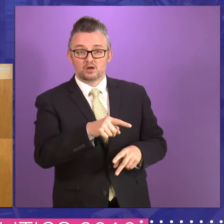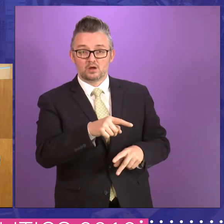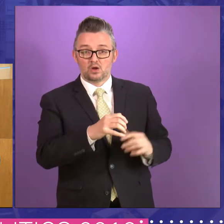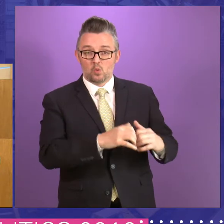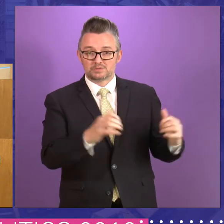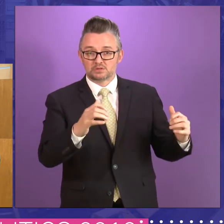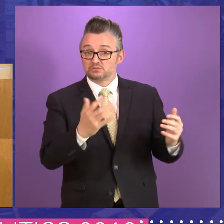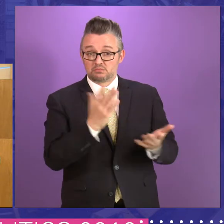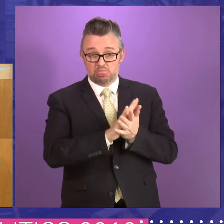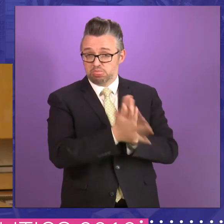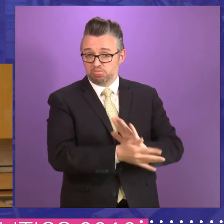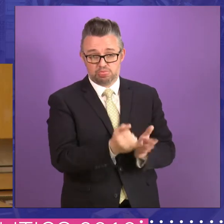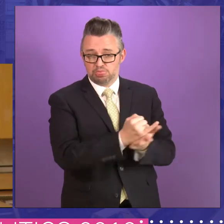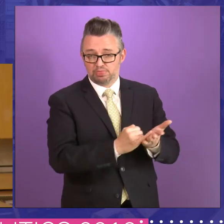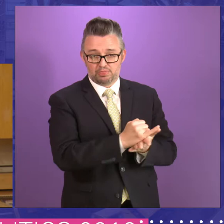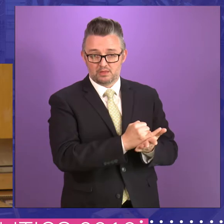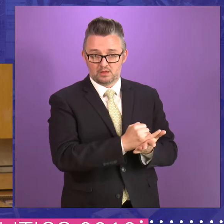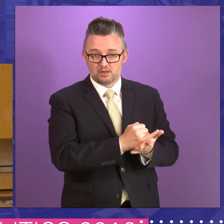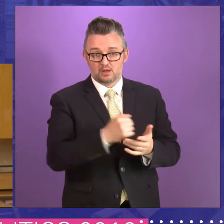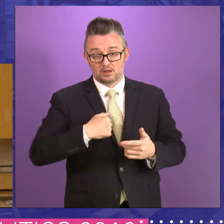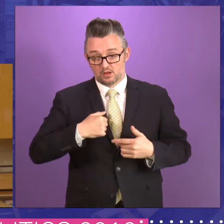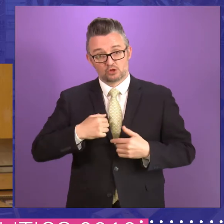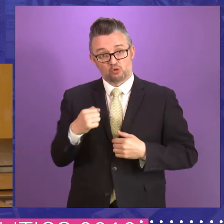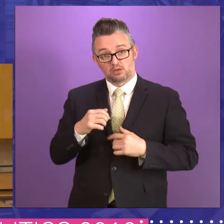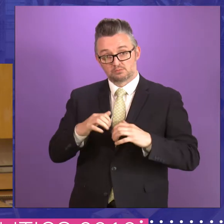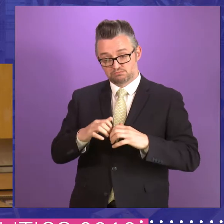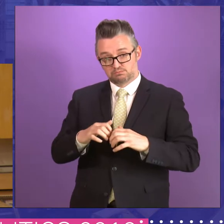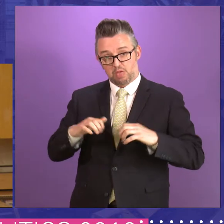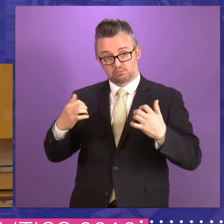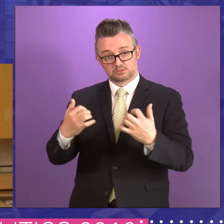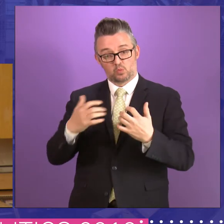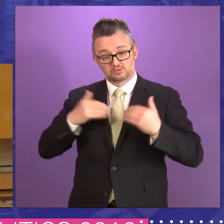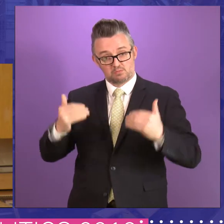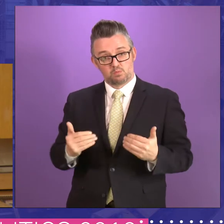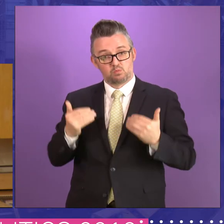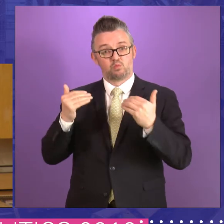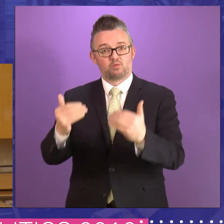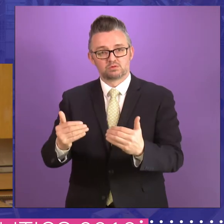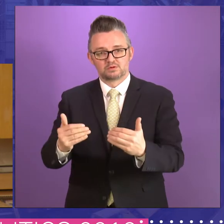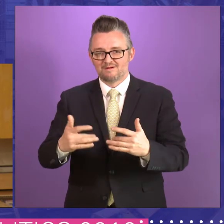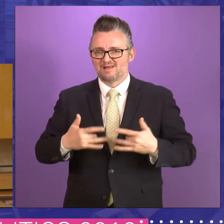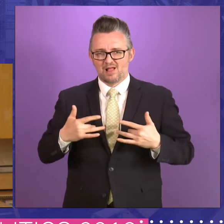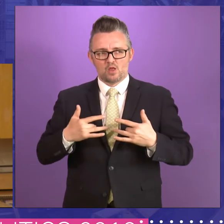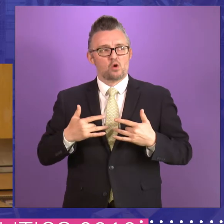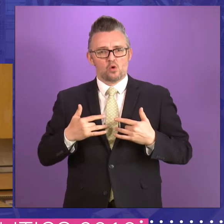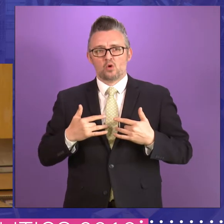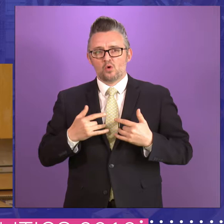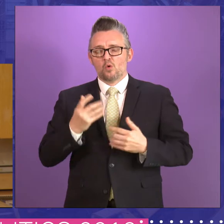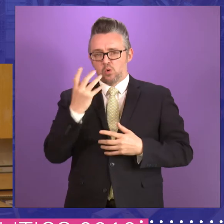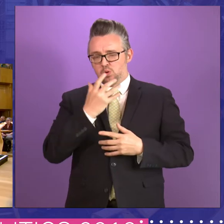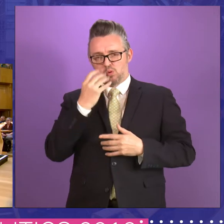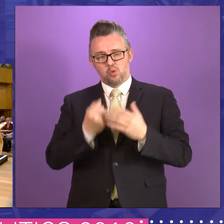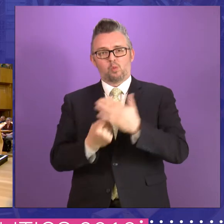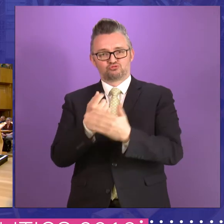exists at Westminster. And to move forward with the parliament we've got, I think there's great opportunities and hopefully we'll take them.